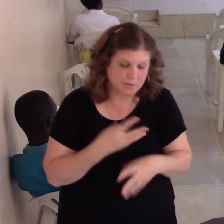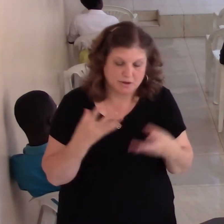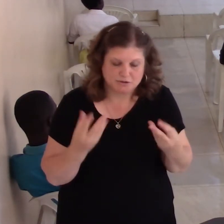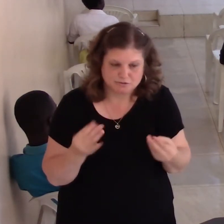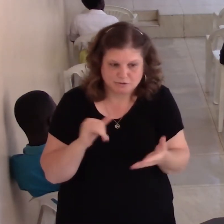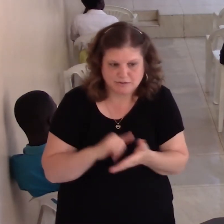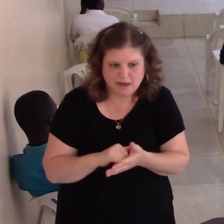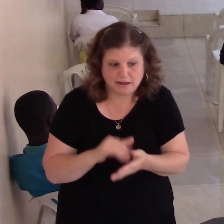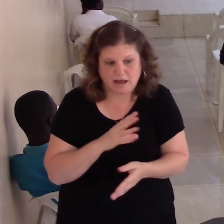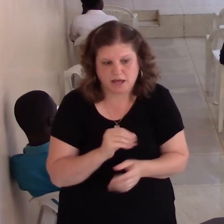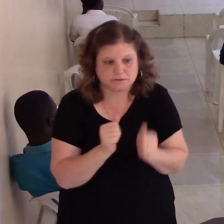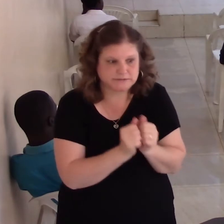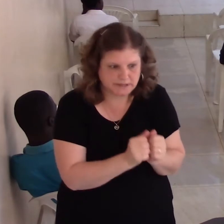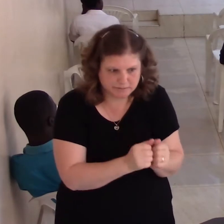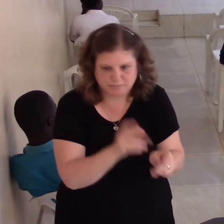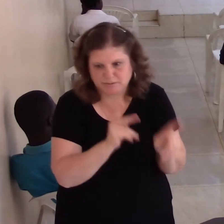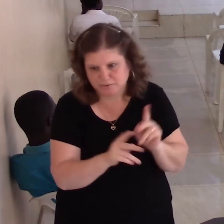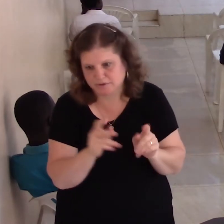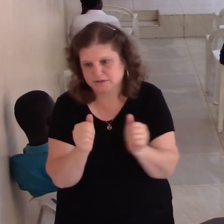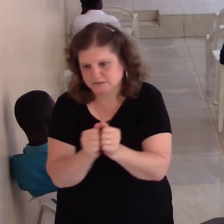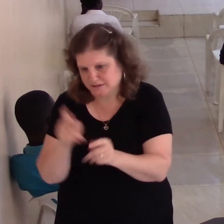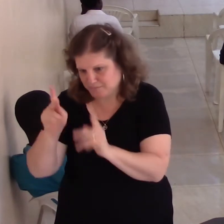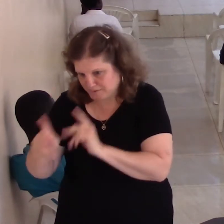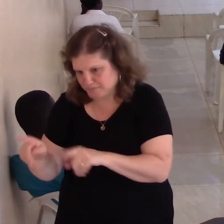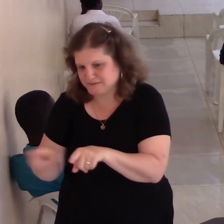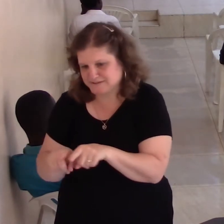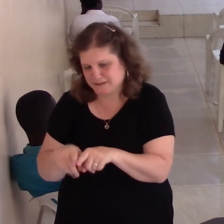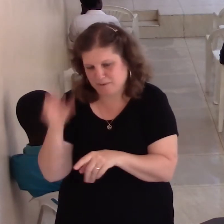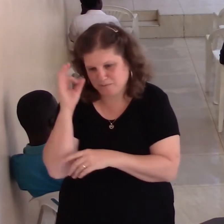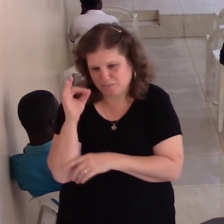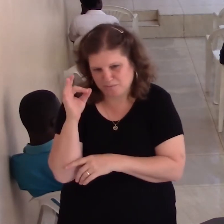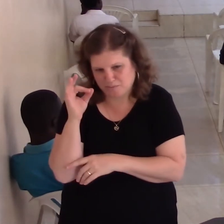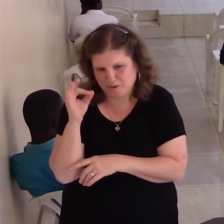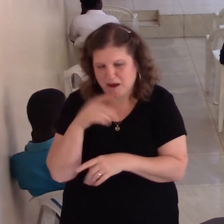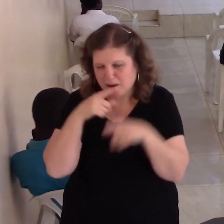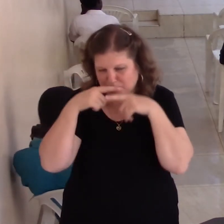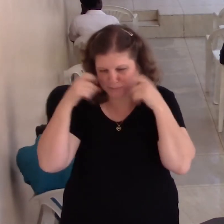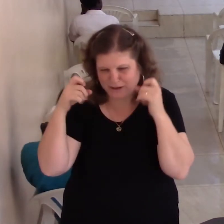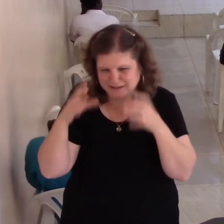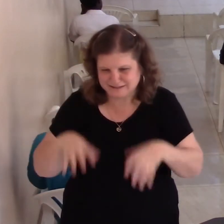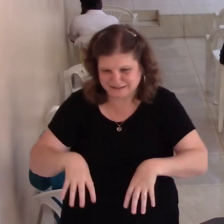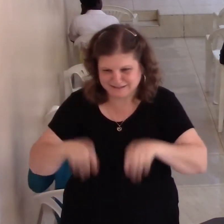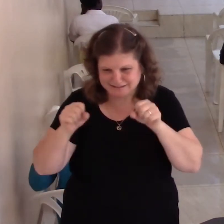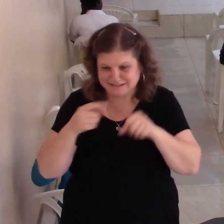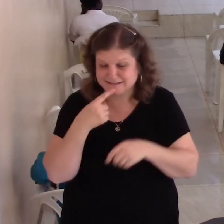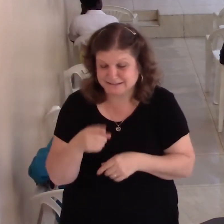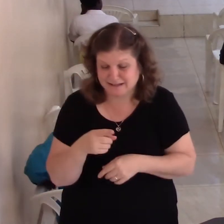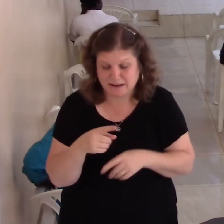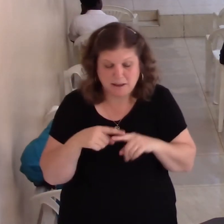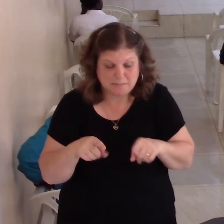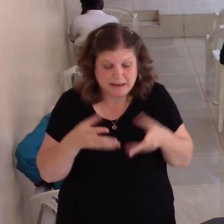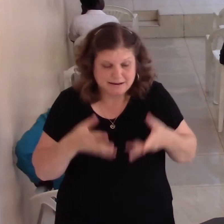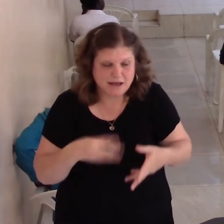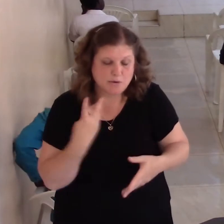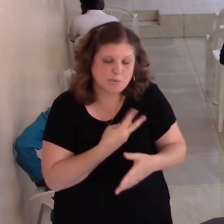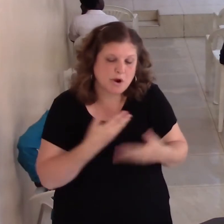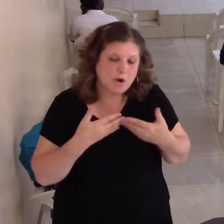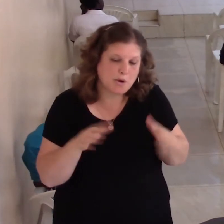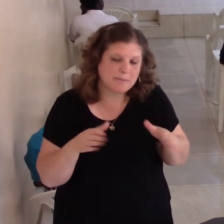10 people, 10 people, like the president had said. But now we're open up to a lot more people in the church now. And I'm praying as we